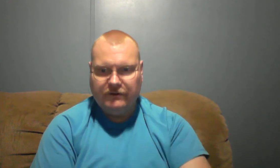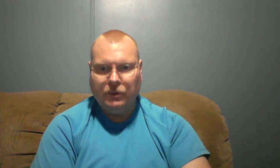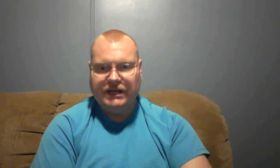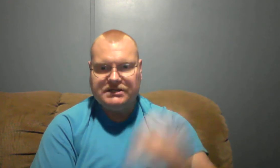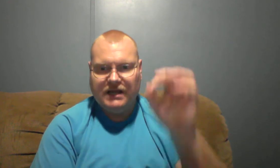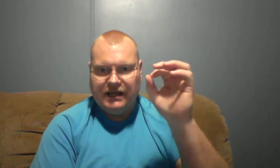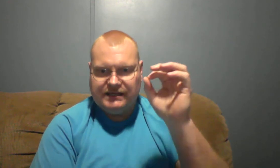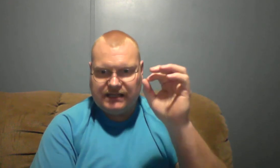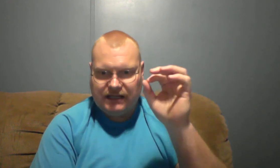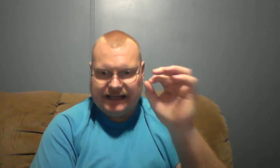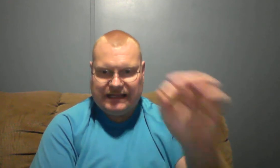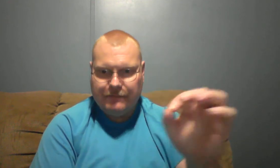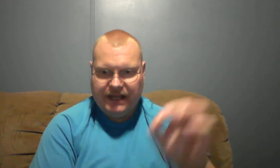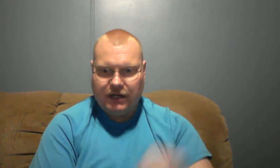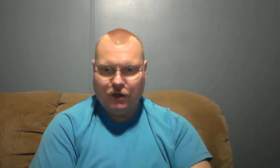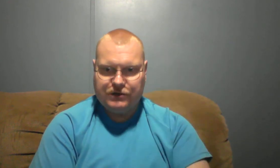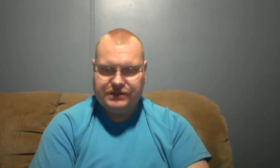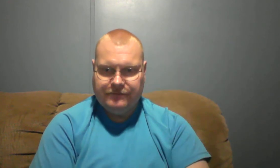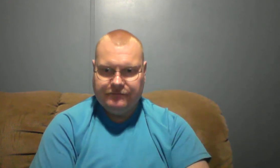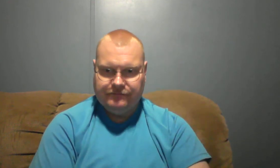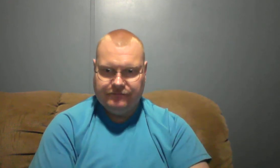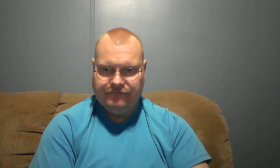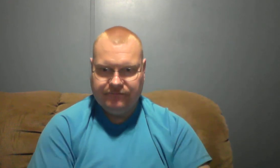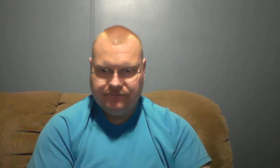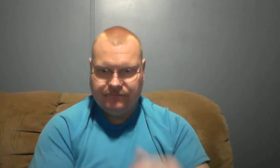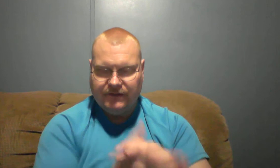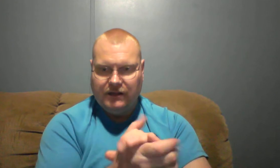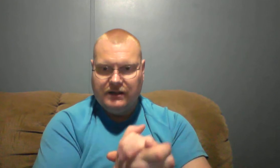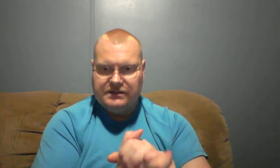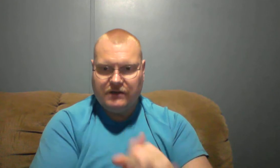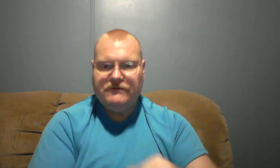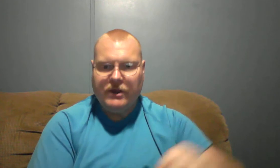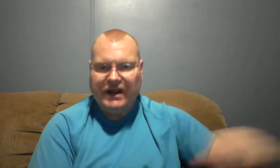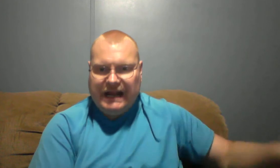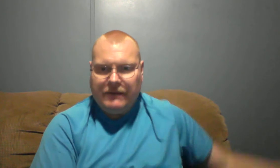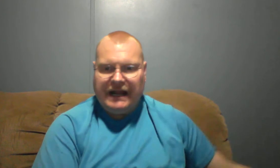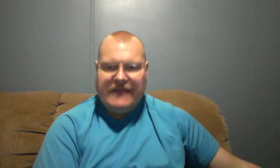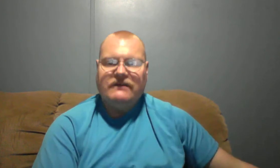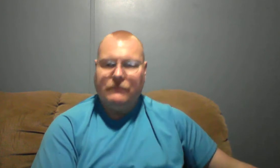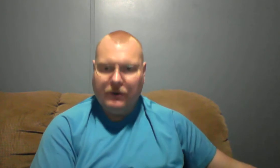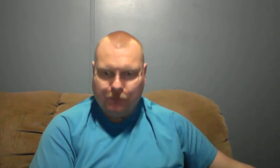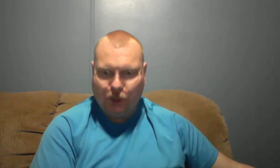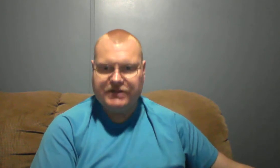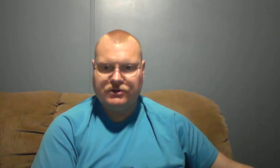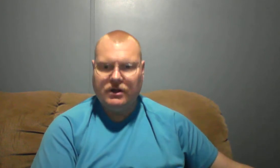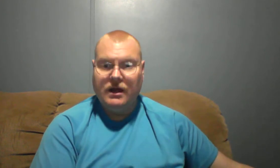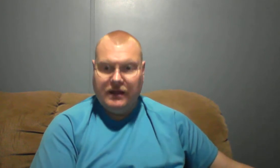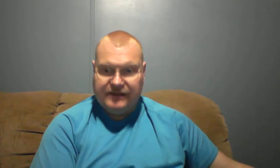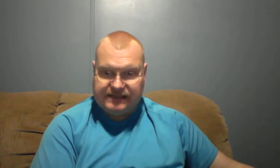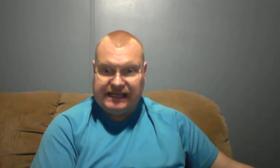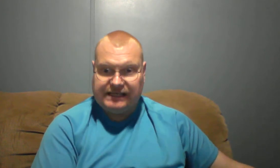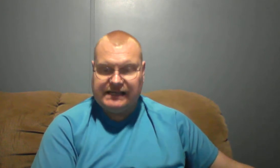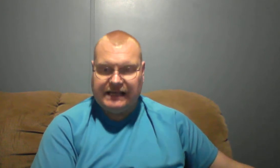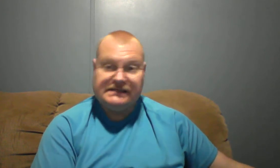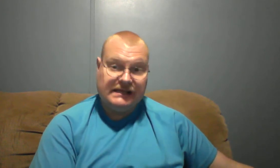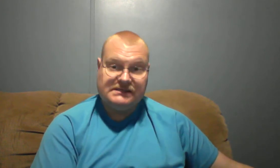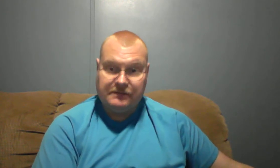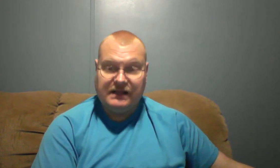preached, he said, let them be accursed. So if you hear anybody, even a preacher that says that, says something like